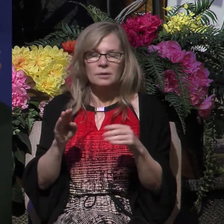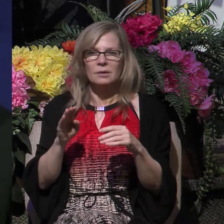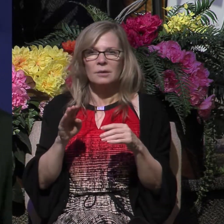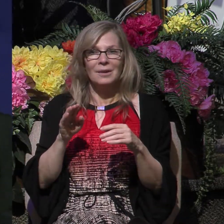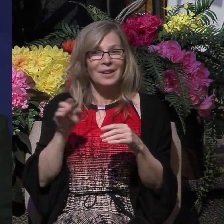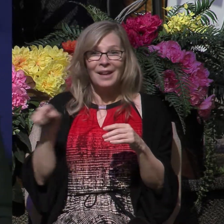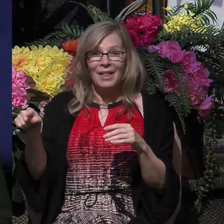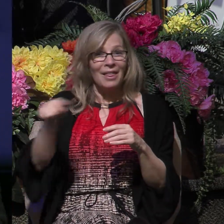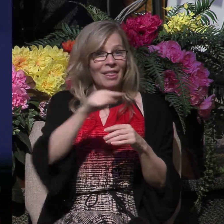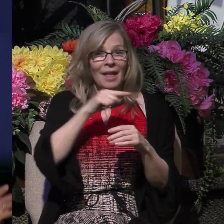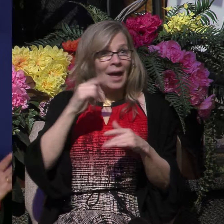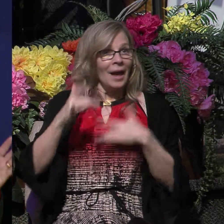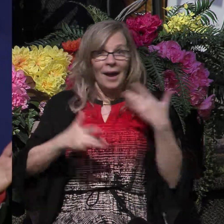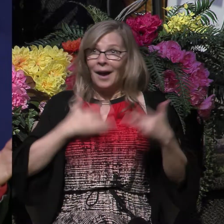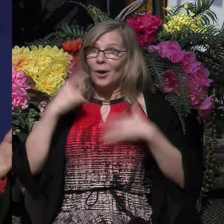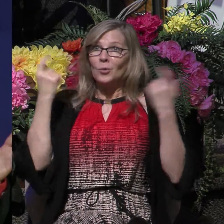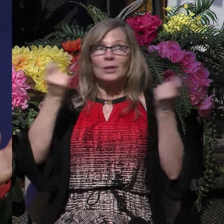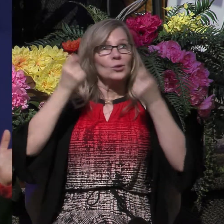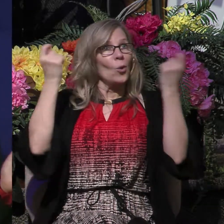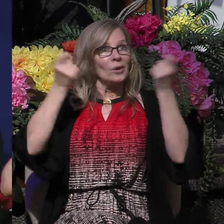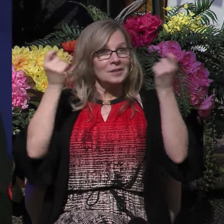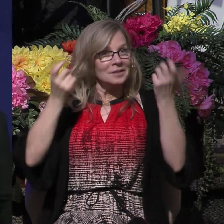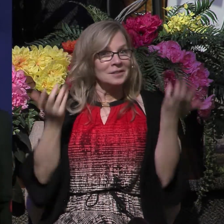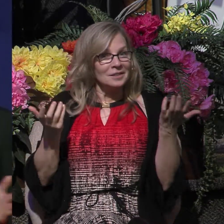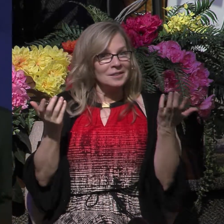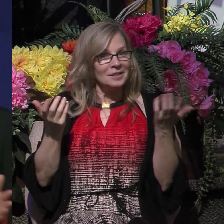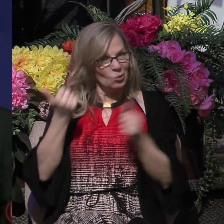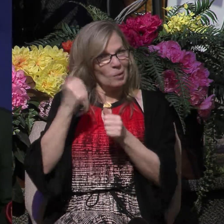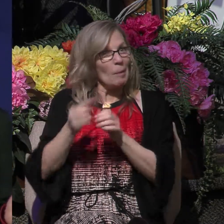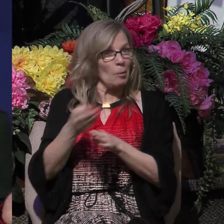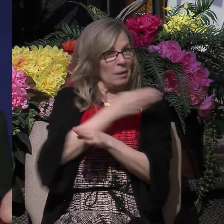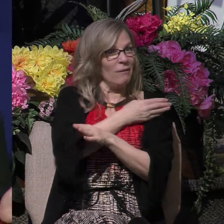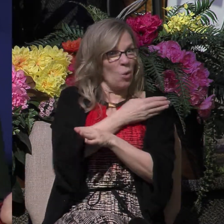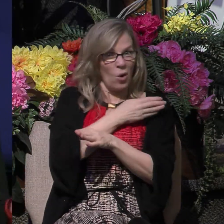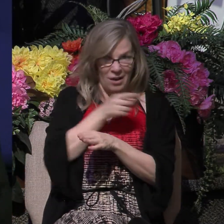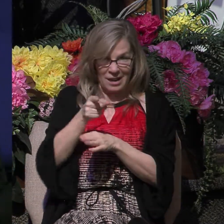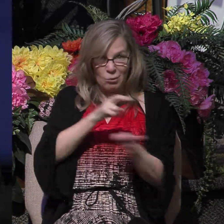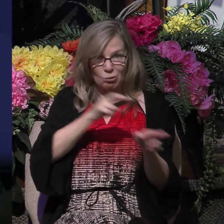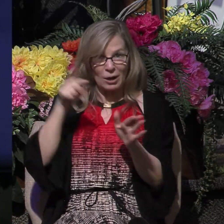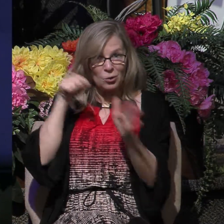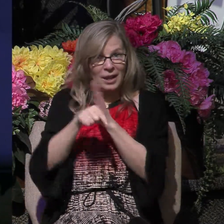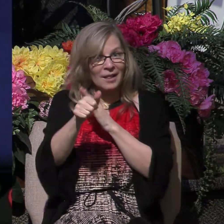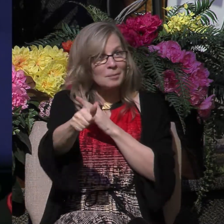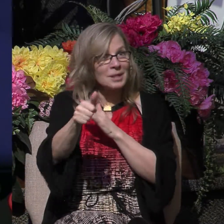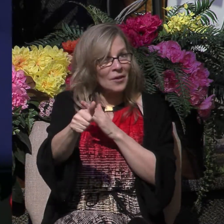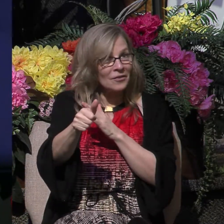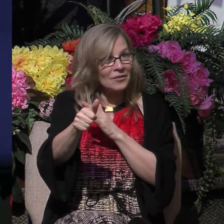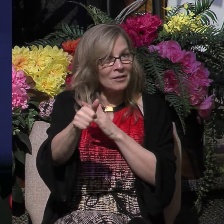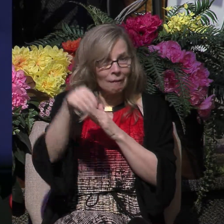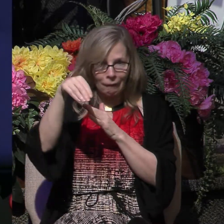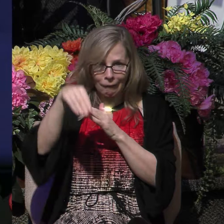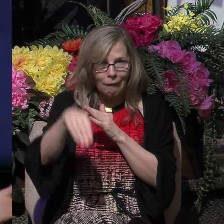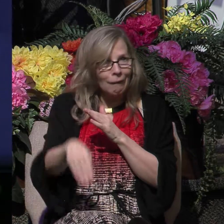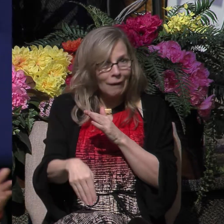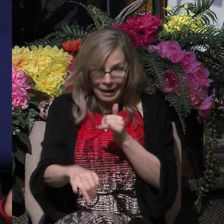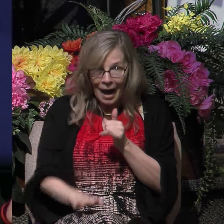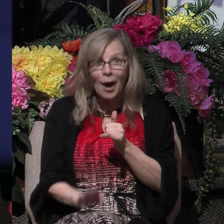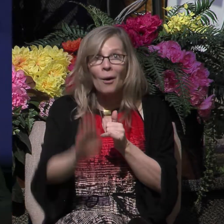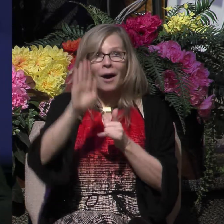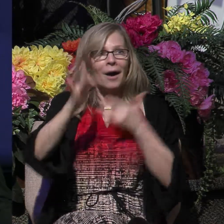rejoiced. Remember, earlier in the evening, this man's ready to take his own life. Now he's rejoicing. Now he's rejoicing. And